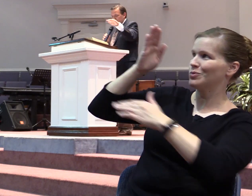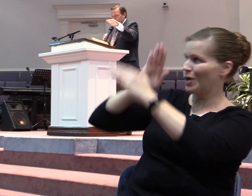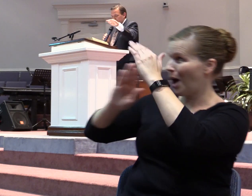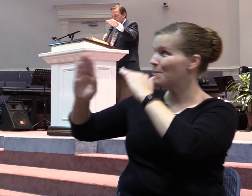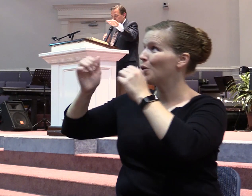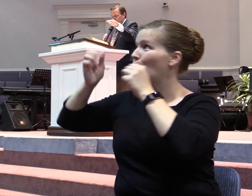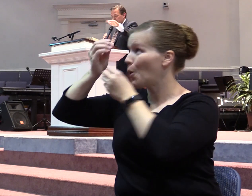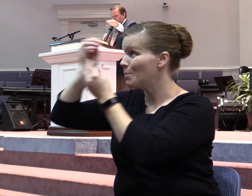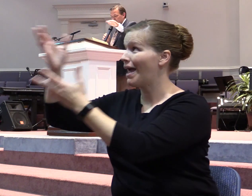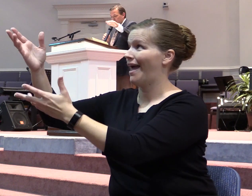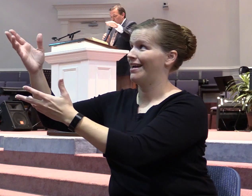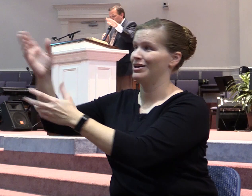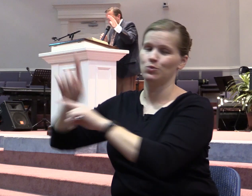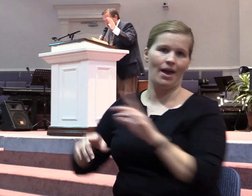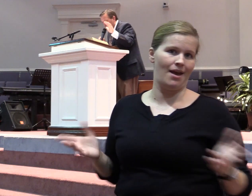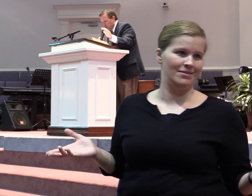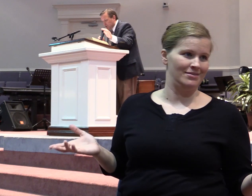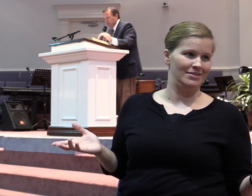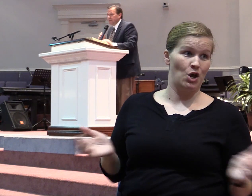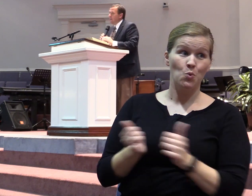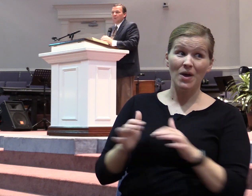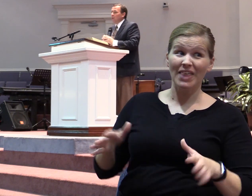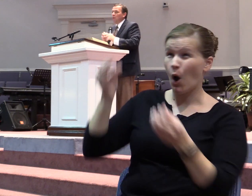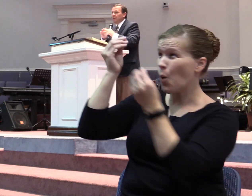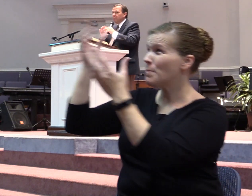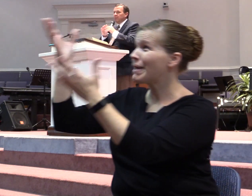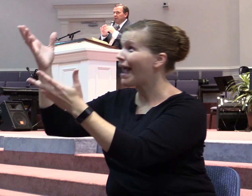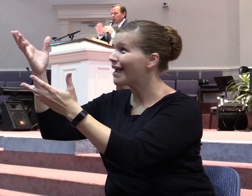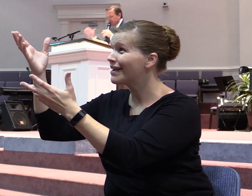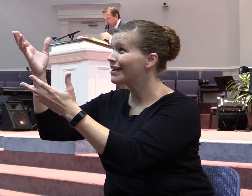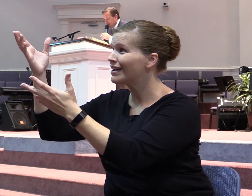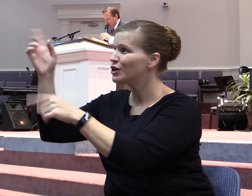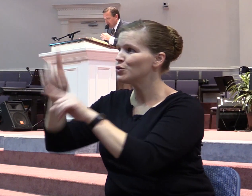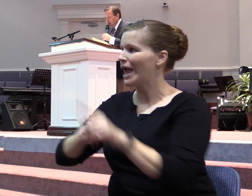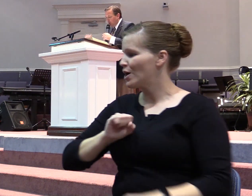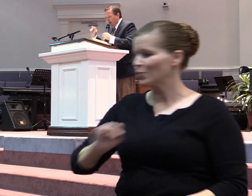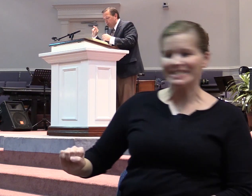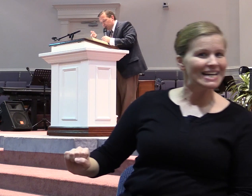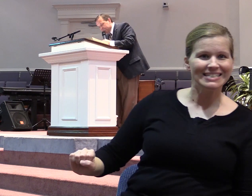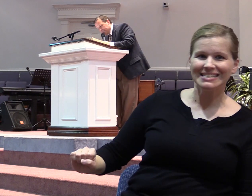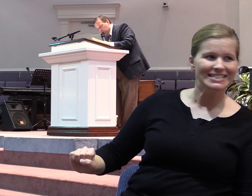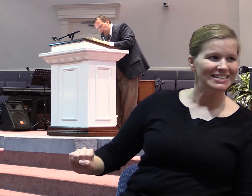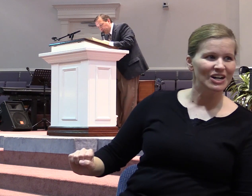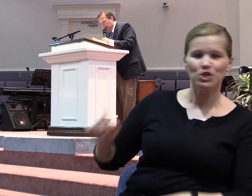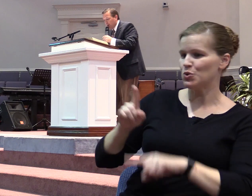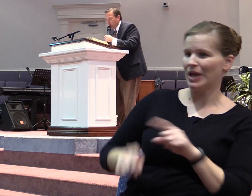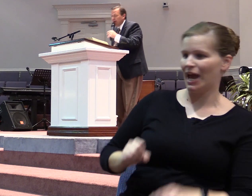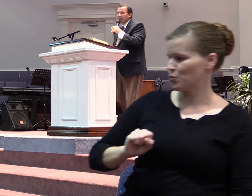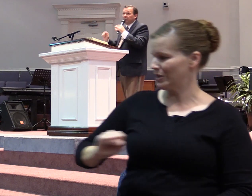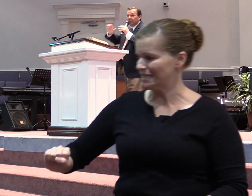That's right. Good. Without submission, there will never be resistance. You can't resist one power if you've